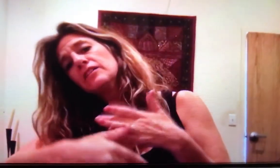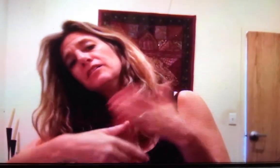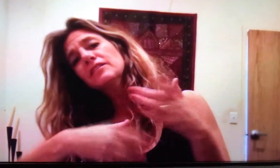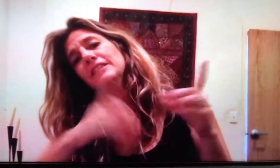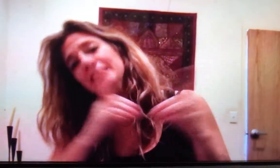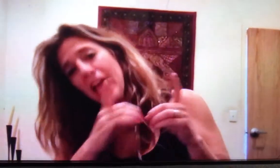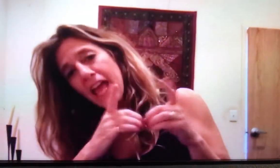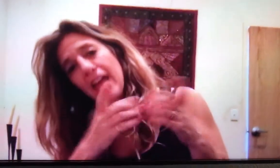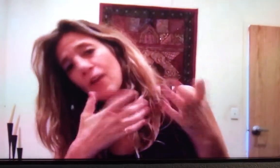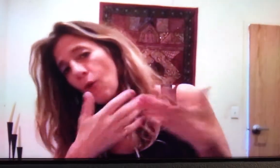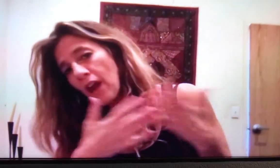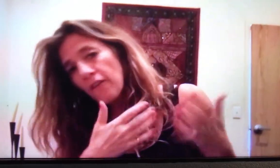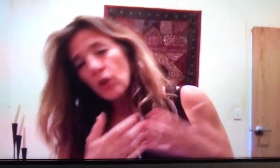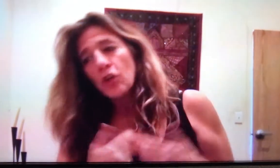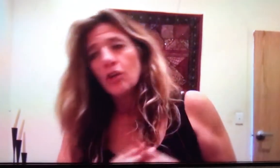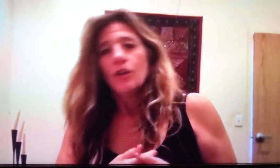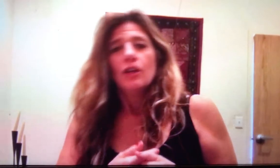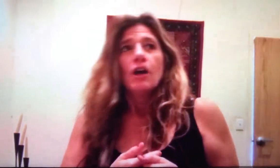the next time you guys are going to get together,